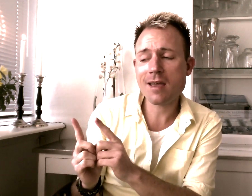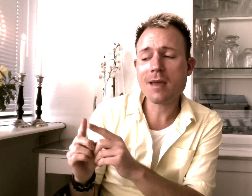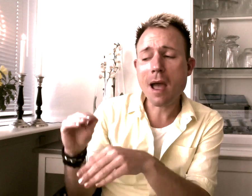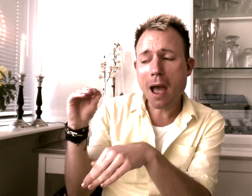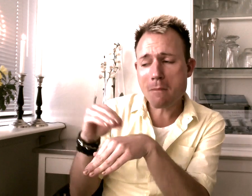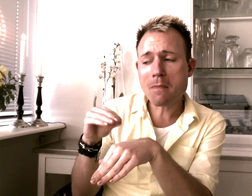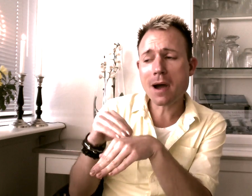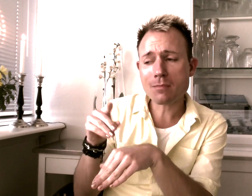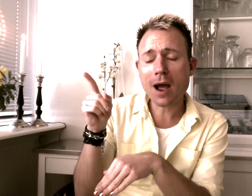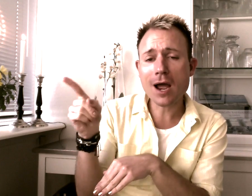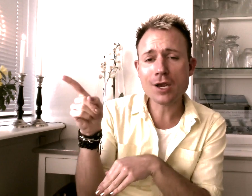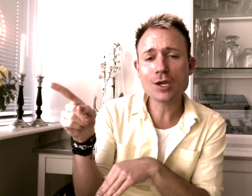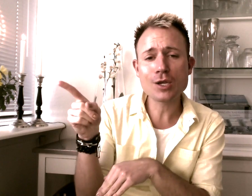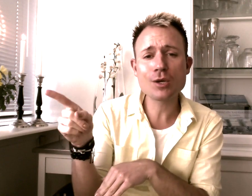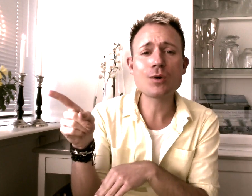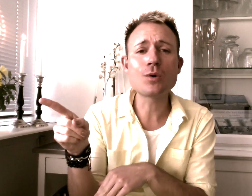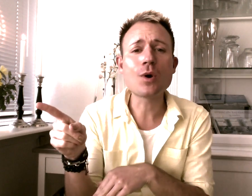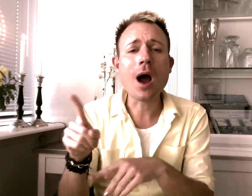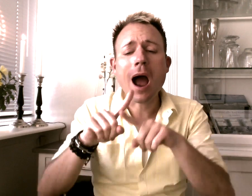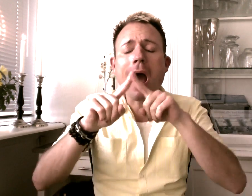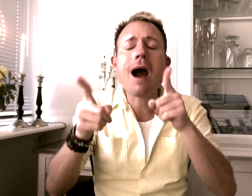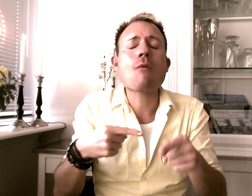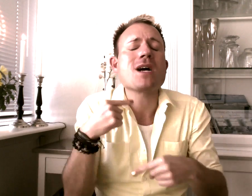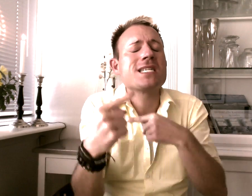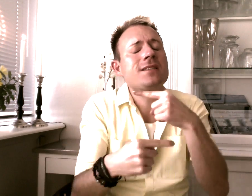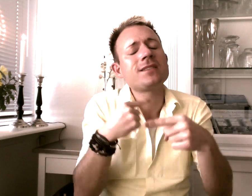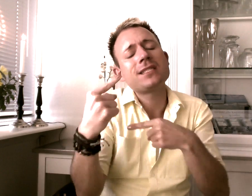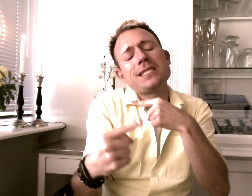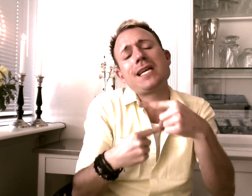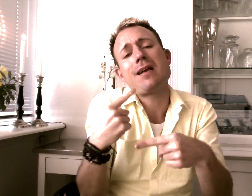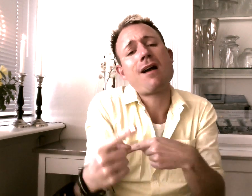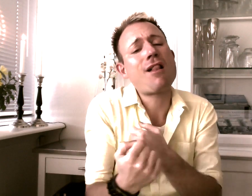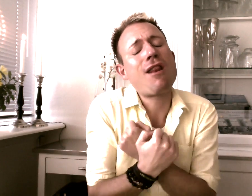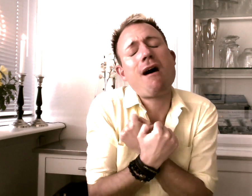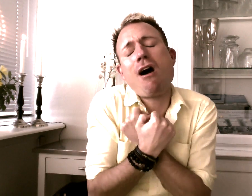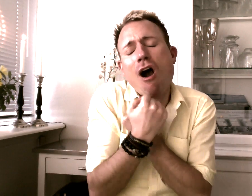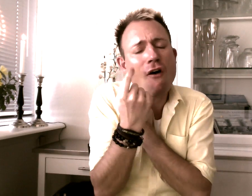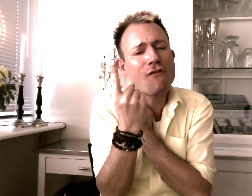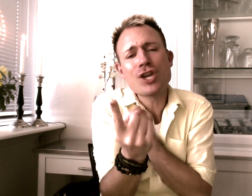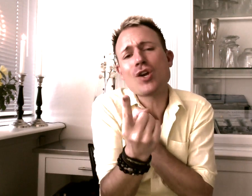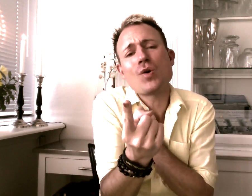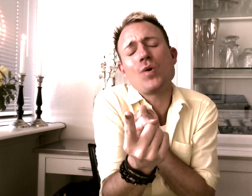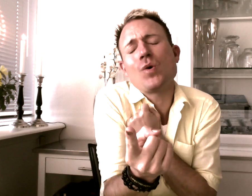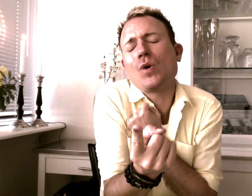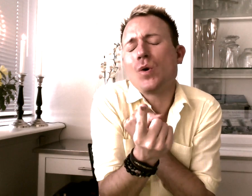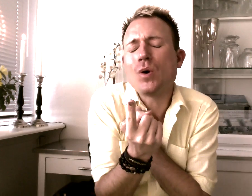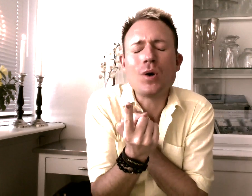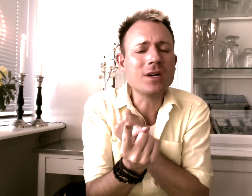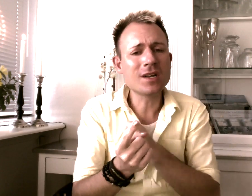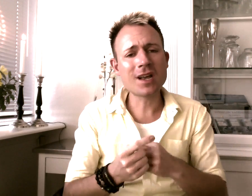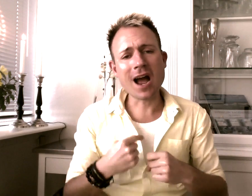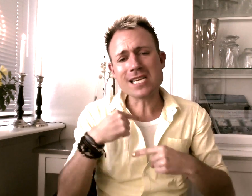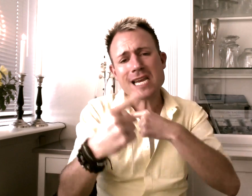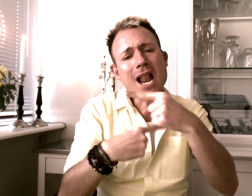To remind you How I still love you How I still